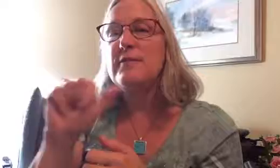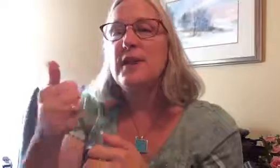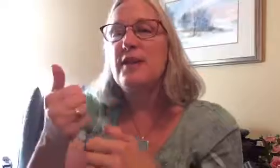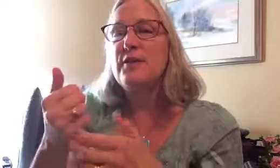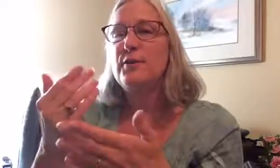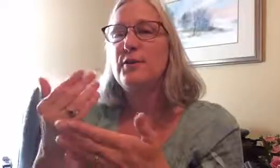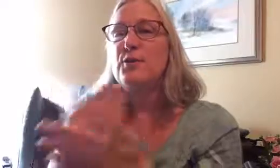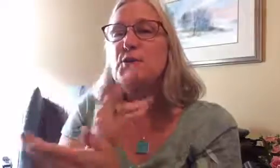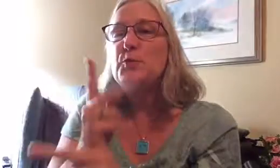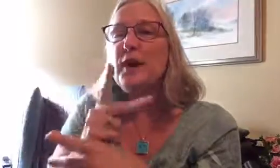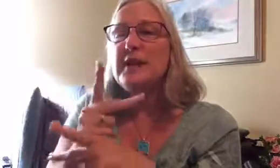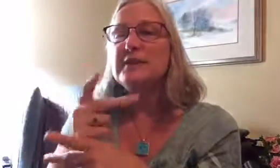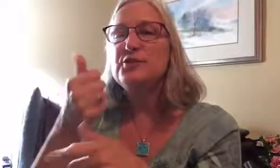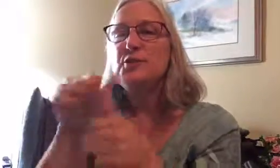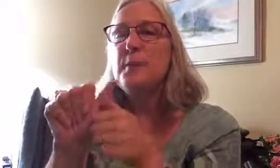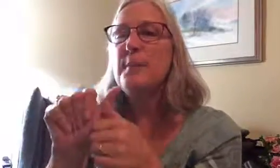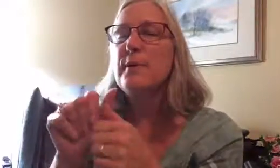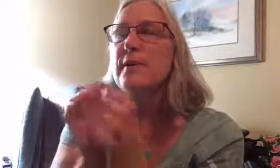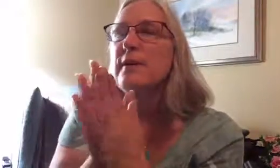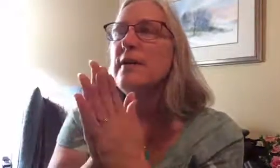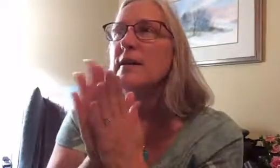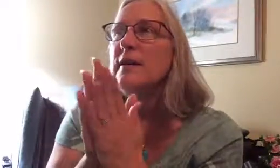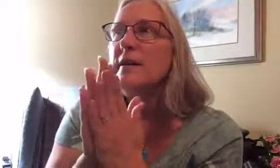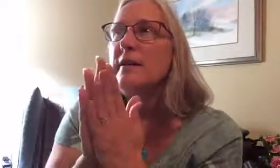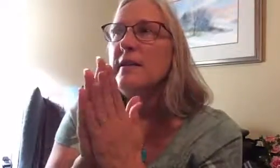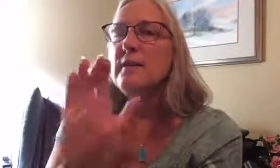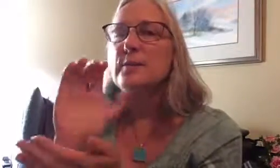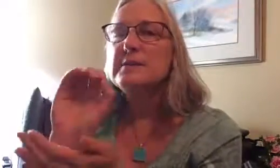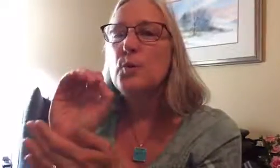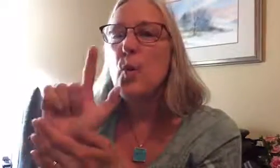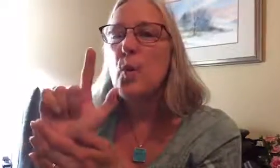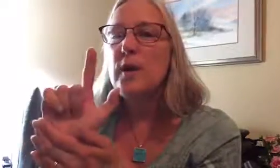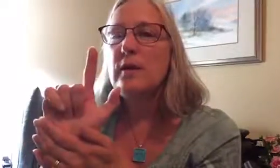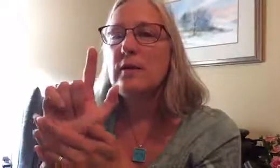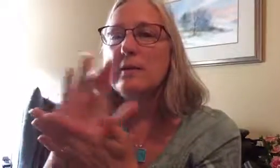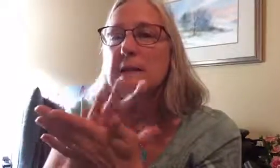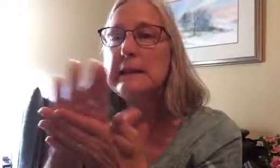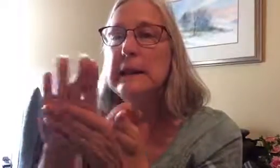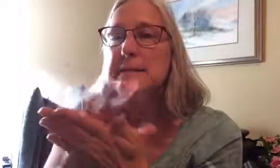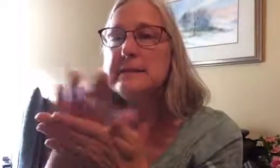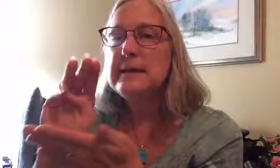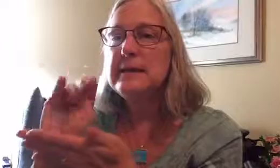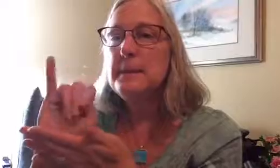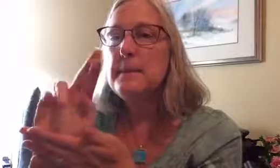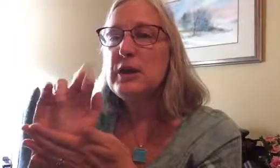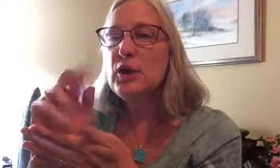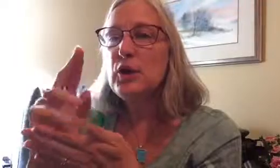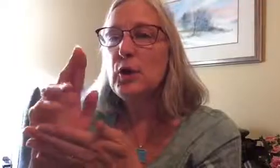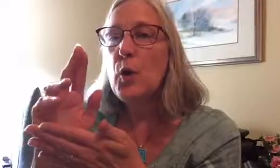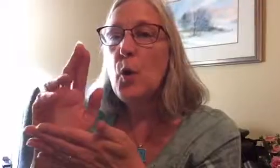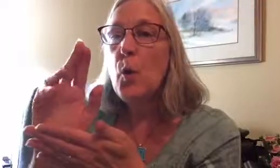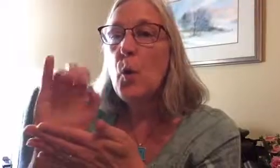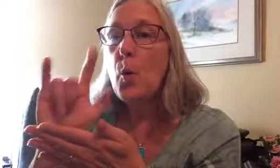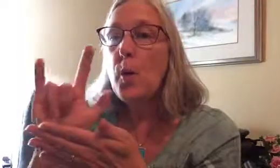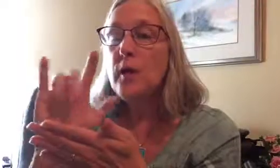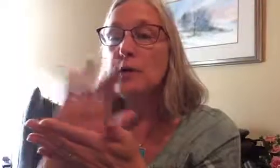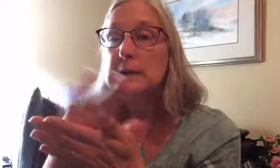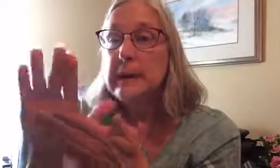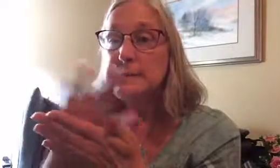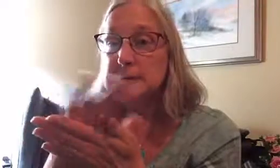of the other new products, do you remember there was the oil cleansing, the mirror oil cleansing,